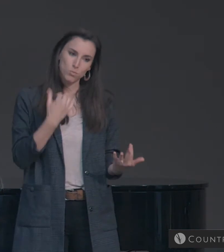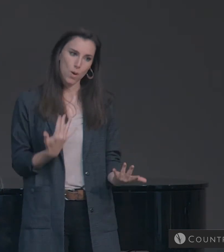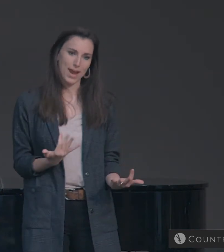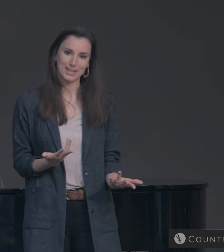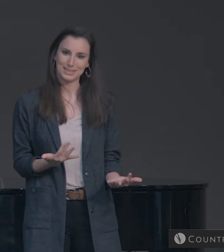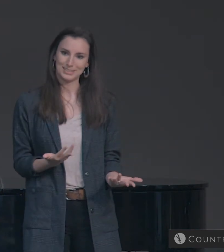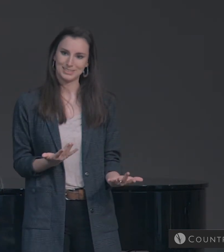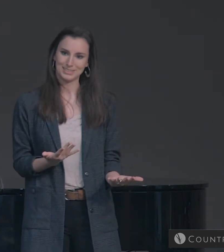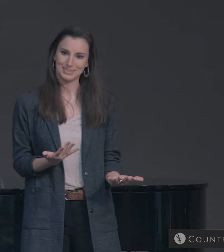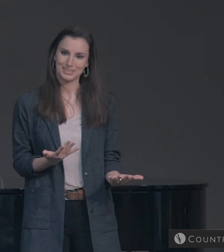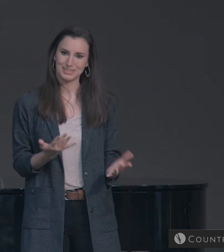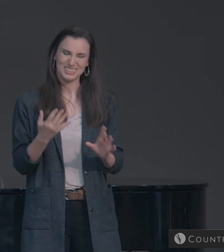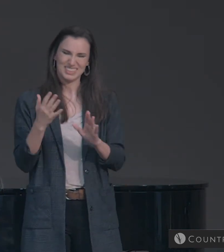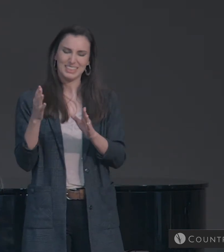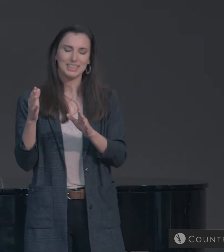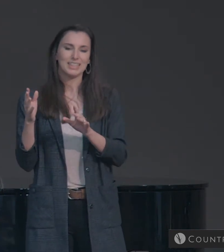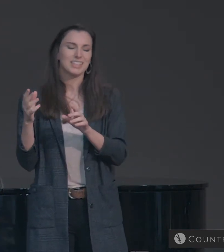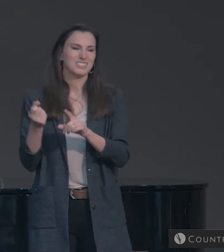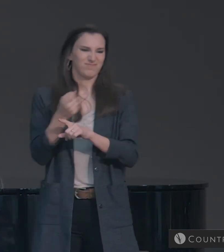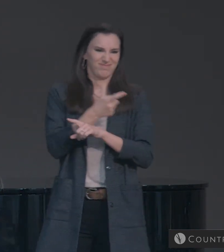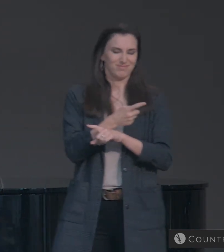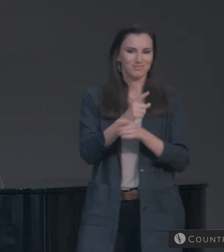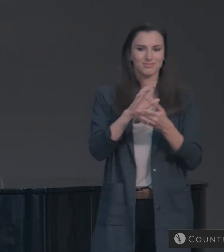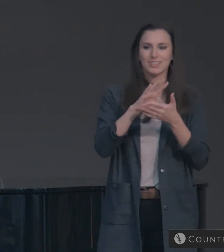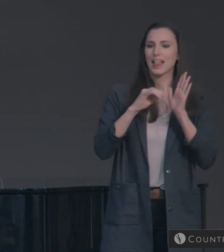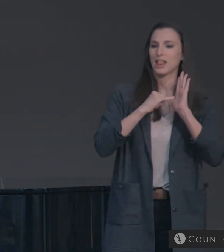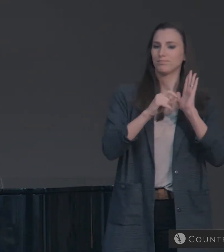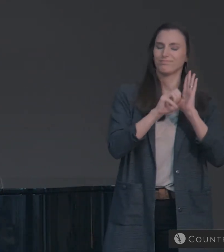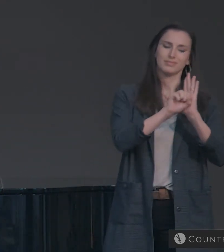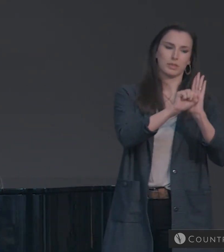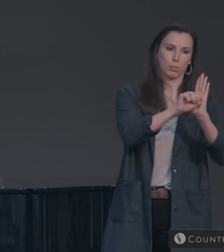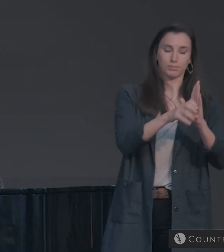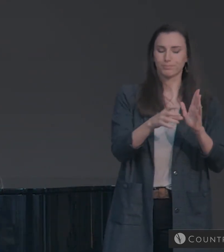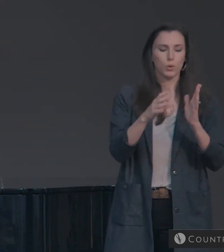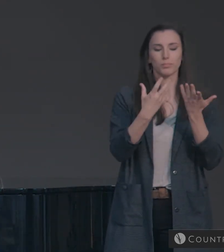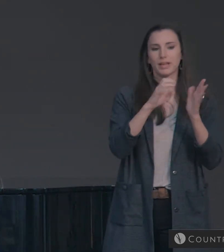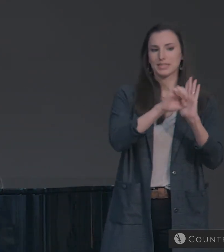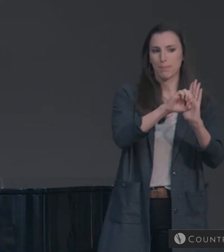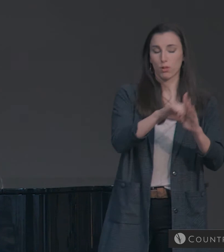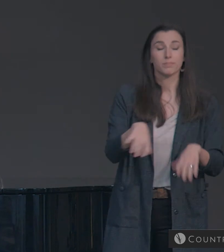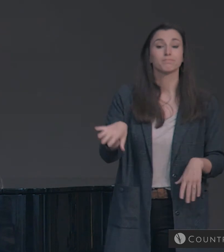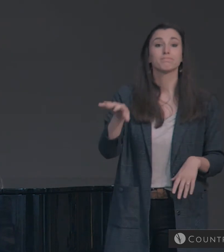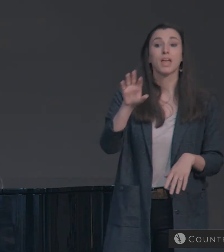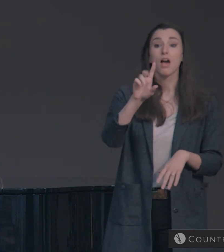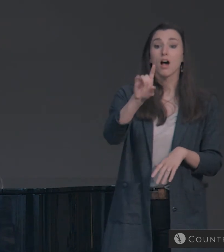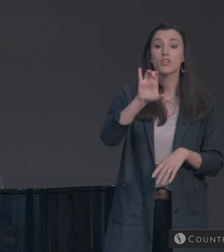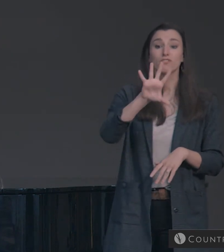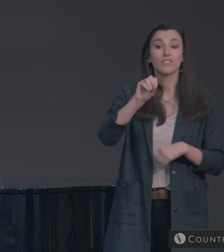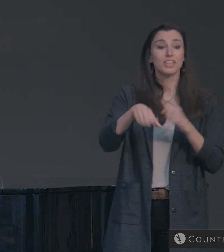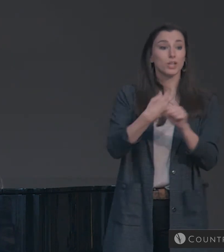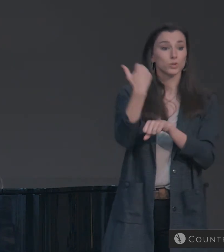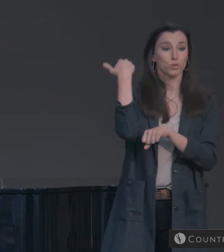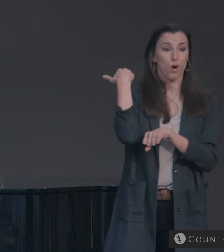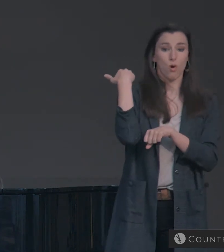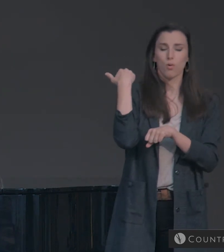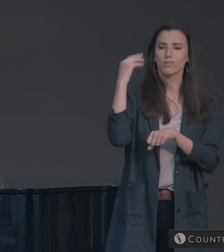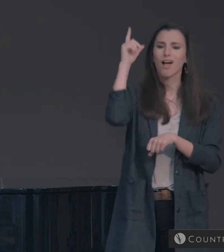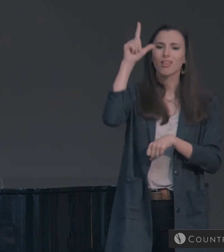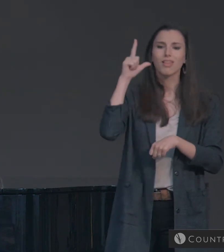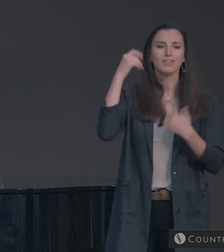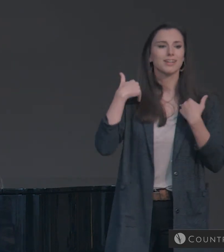Let me give you an illustration. 150 years ago, there was a dock worker in London.